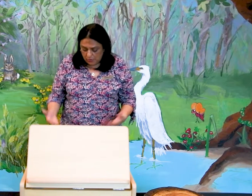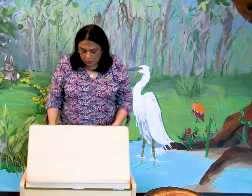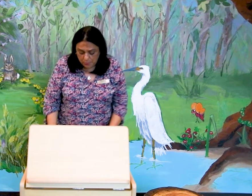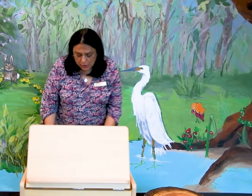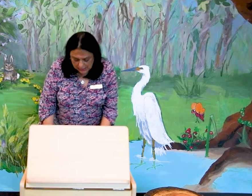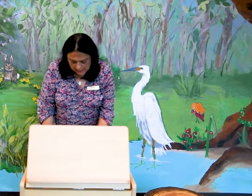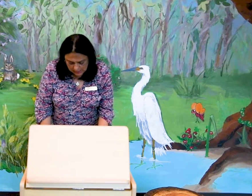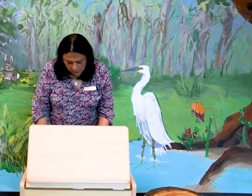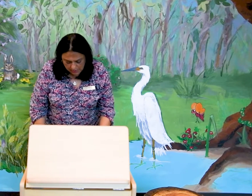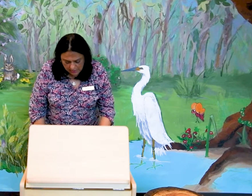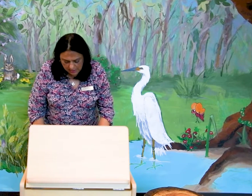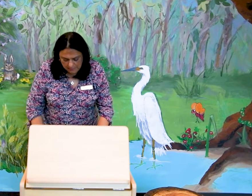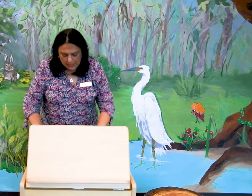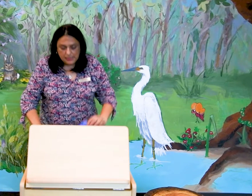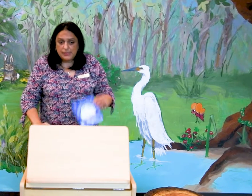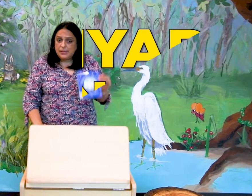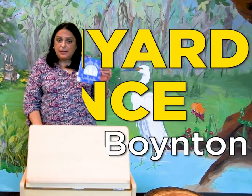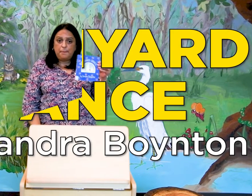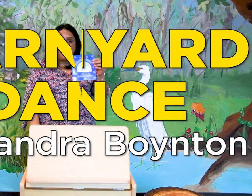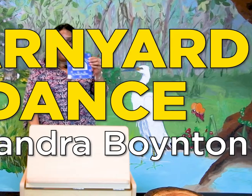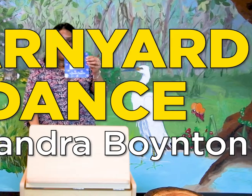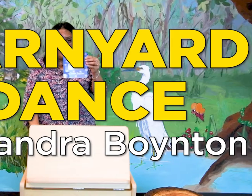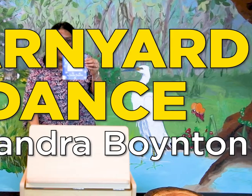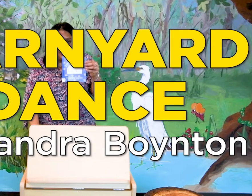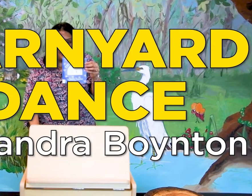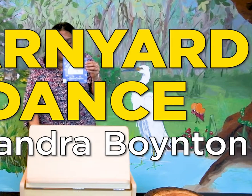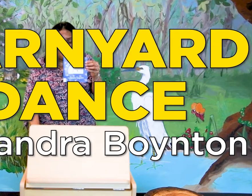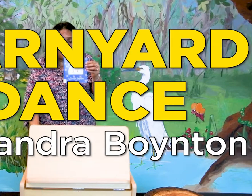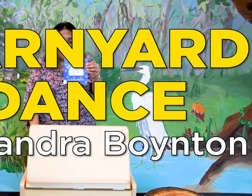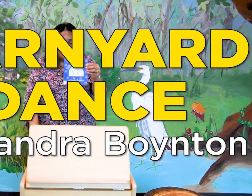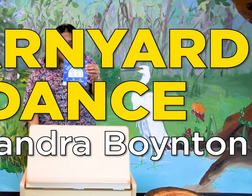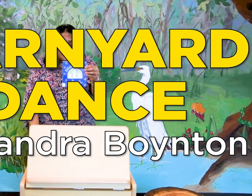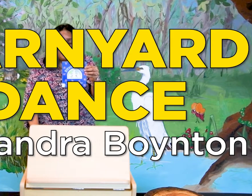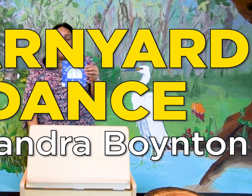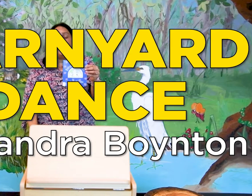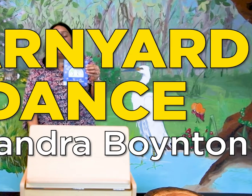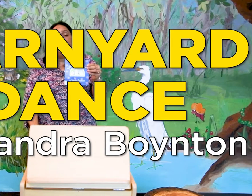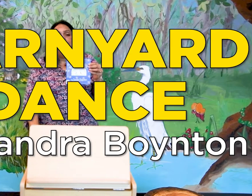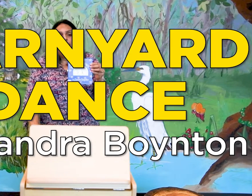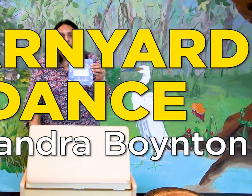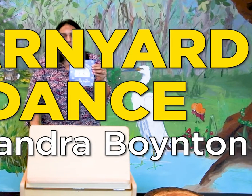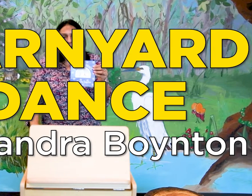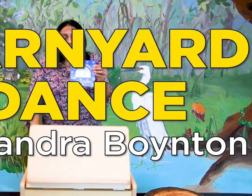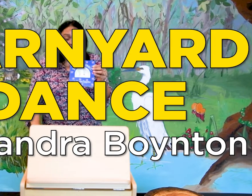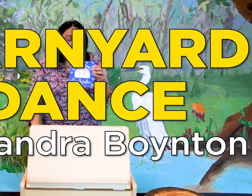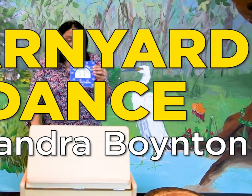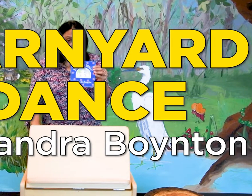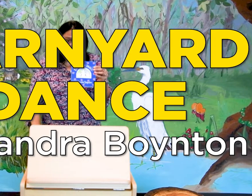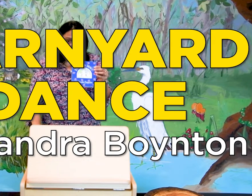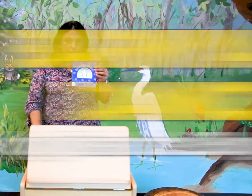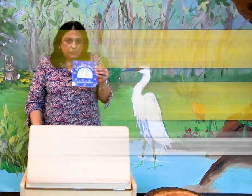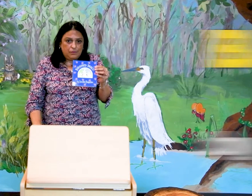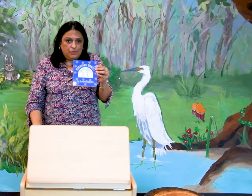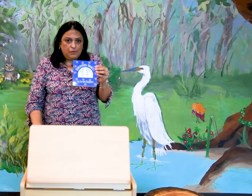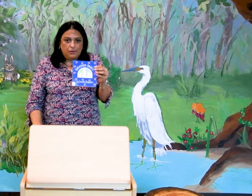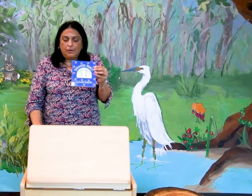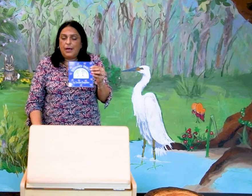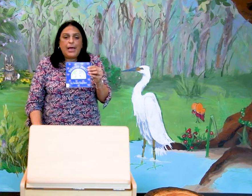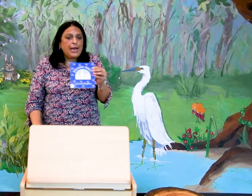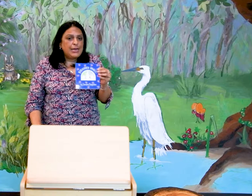two books. One of them is The Barnyard Dance by Sandra Boynton. Any